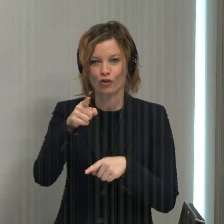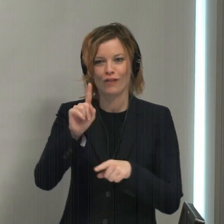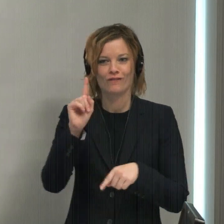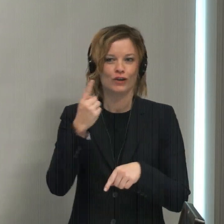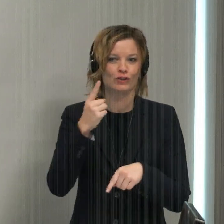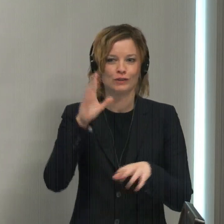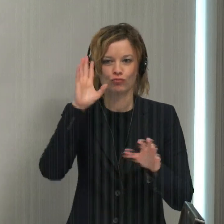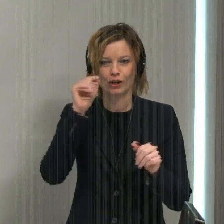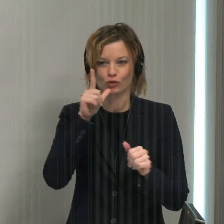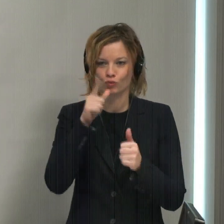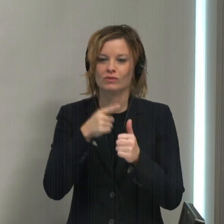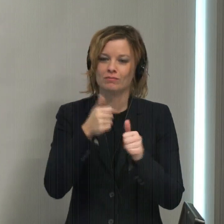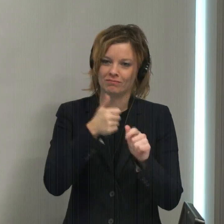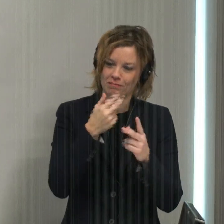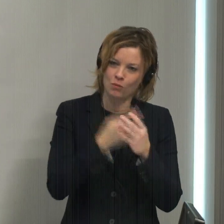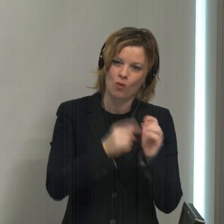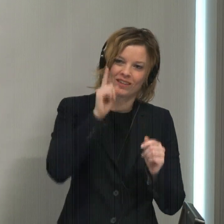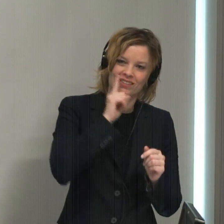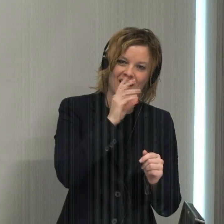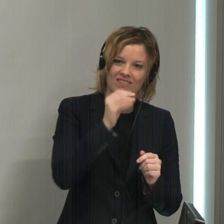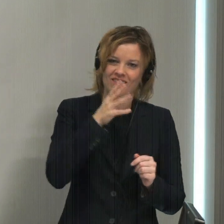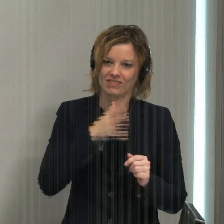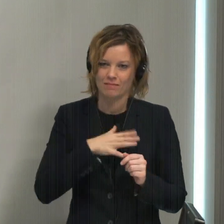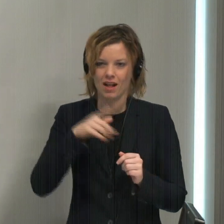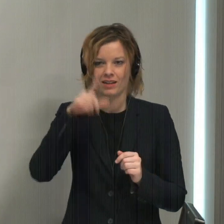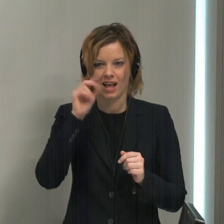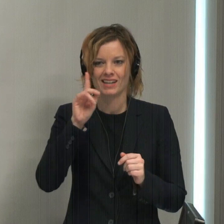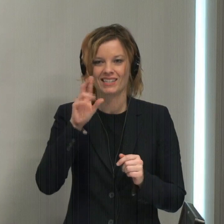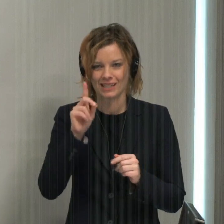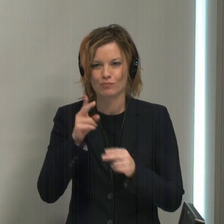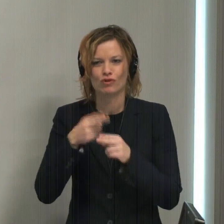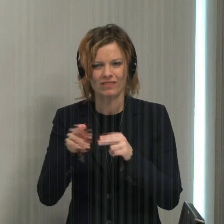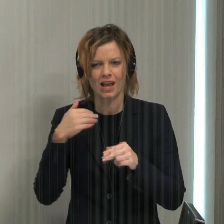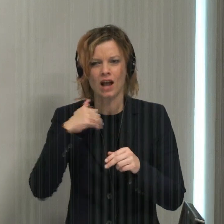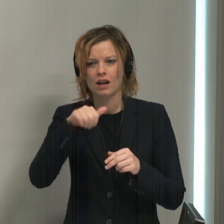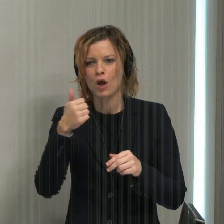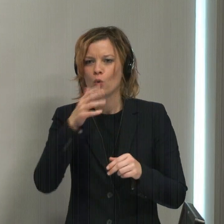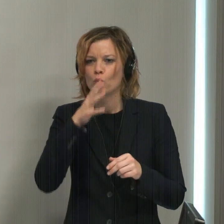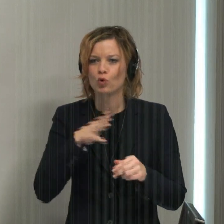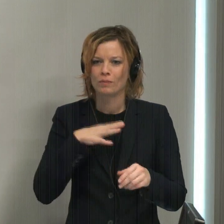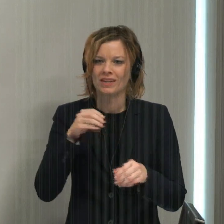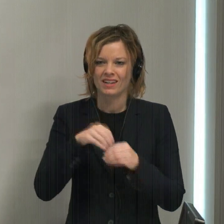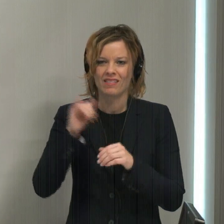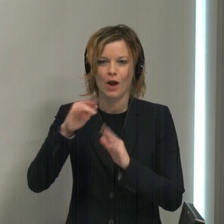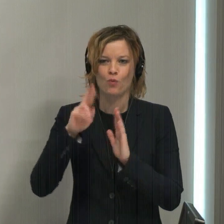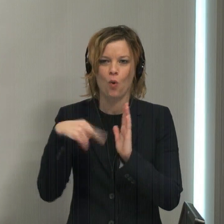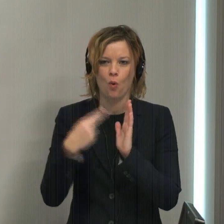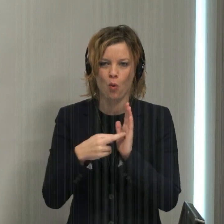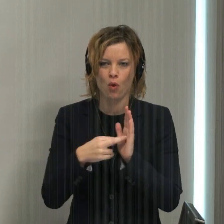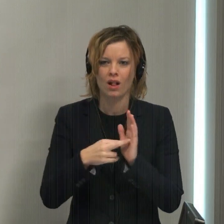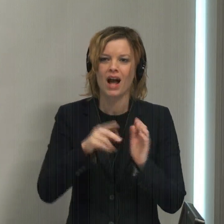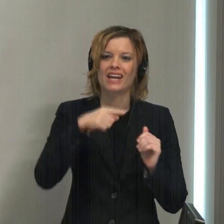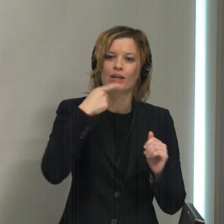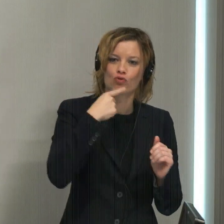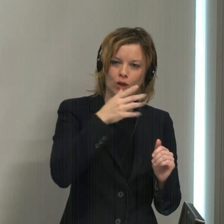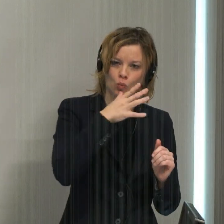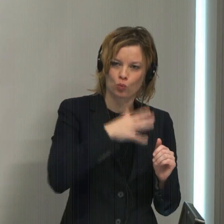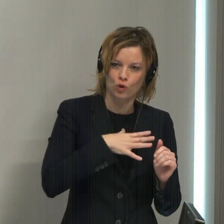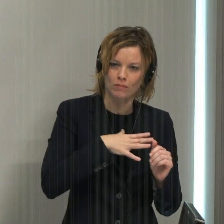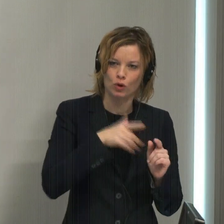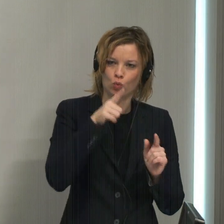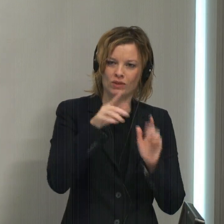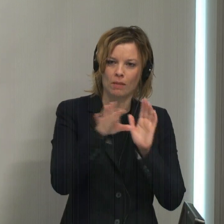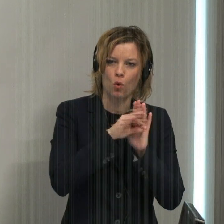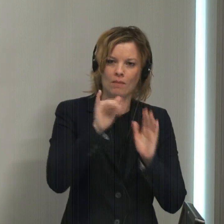president who is both deaf and female, Gallaudet did briefly have another woman in the role. A hearing woman was